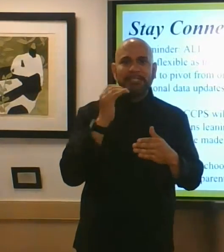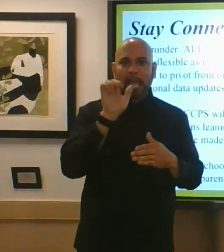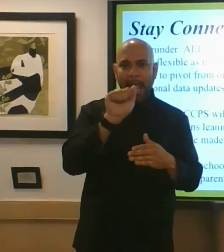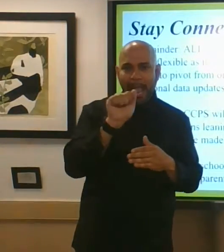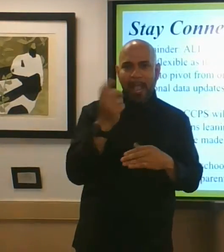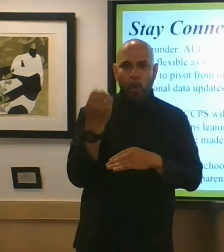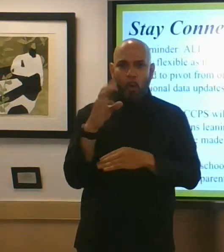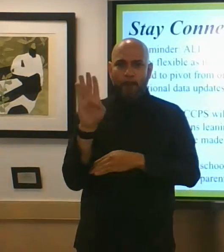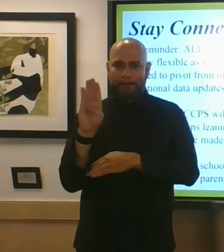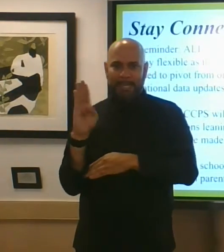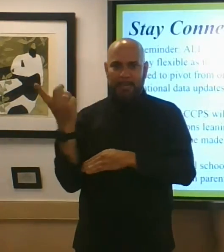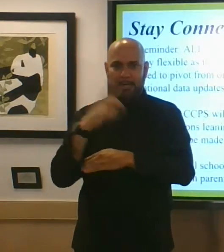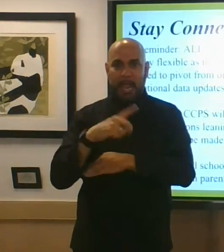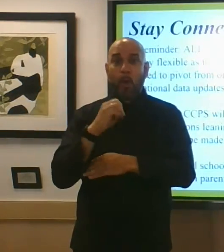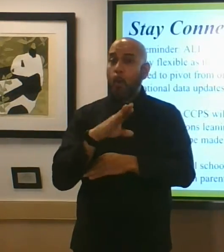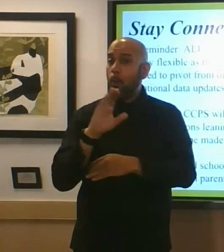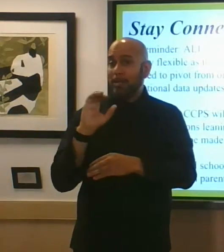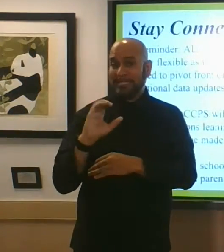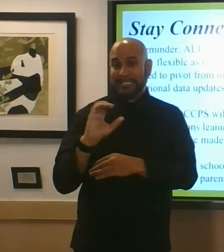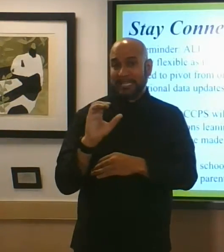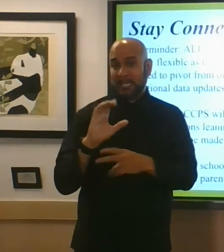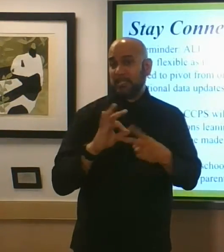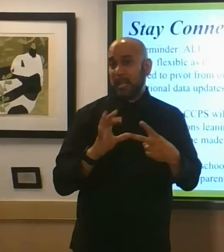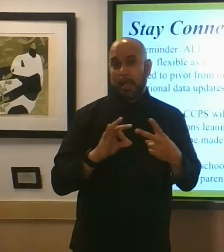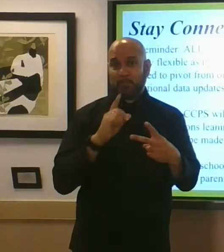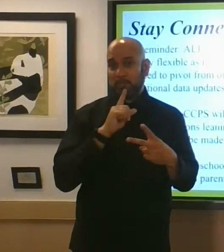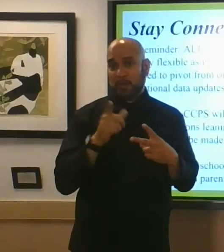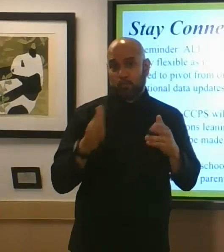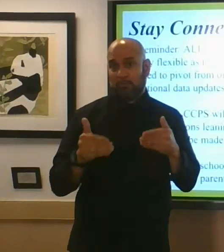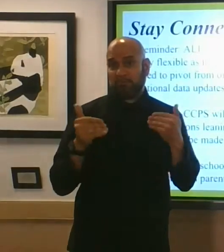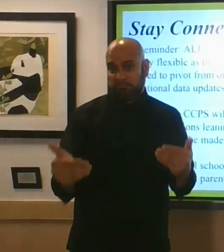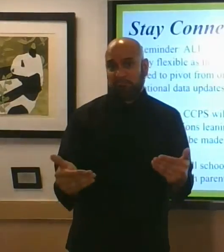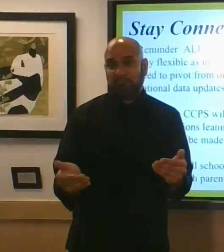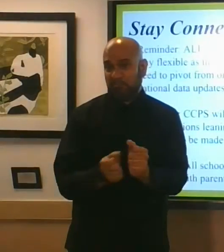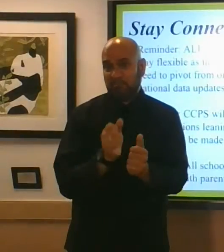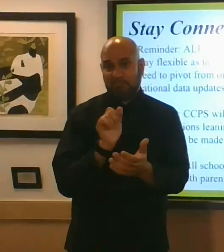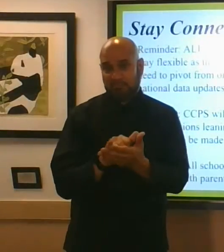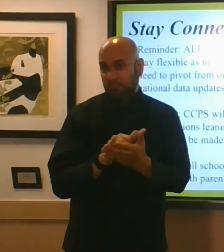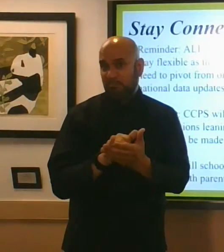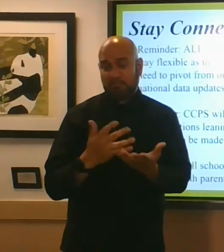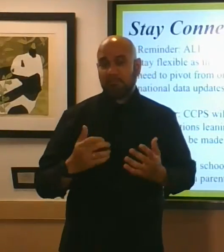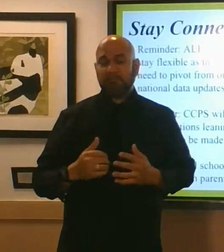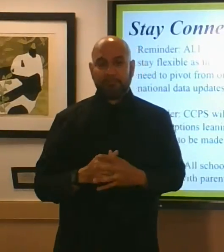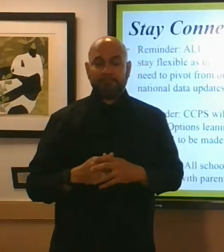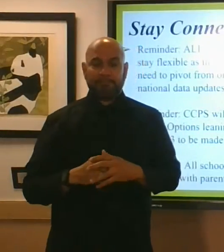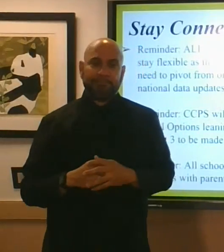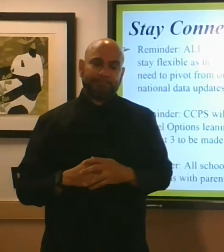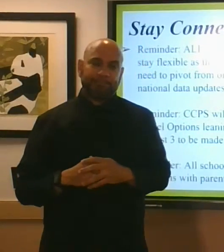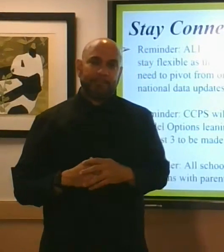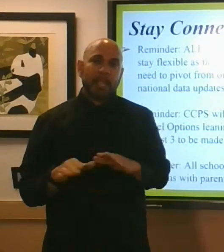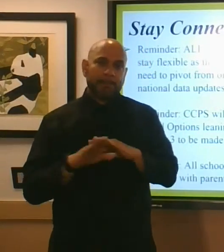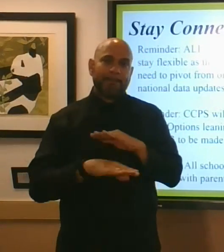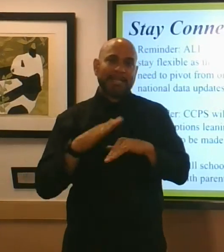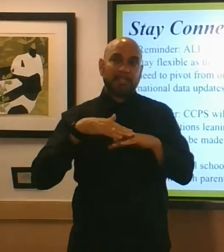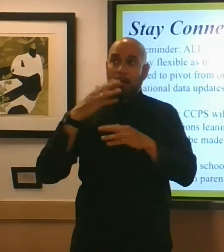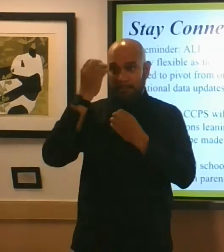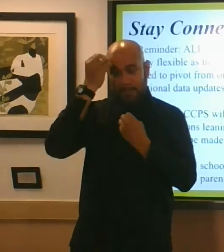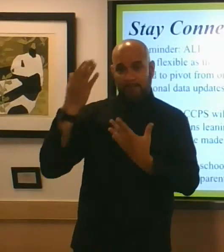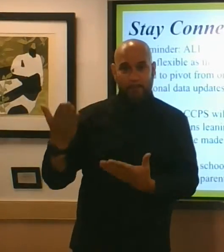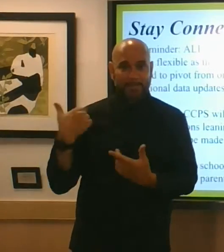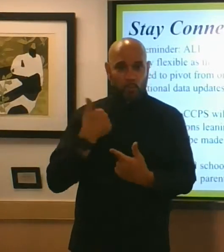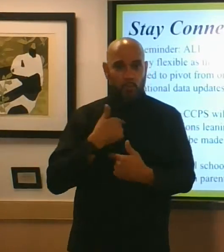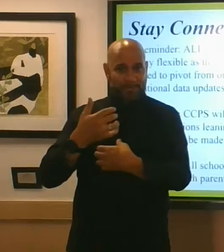b day if option c is is the option that we continue to uh plan to implement based upon the data